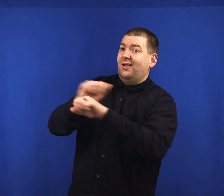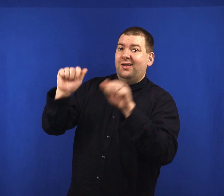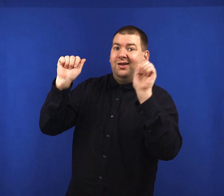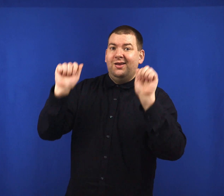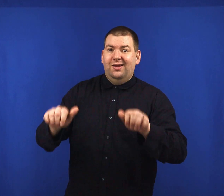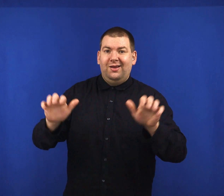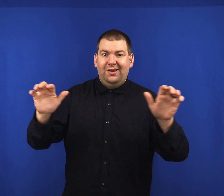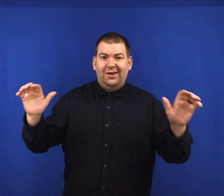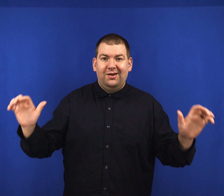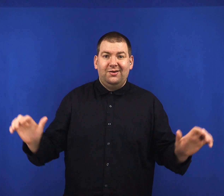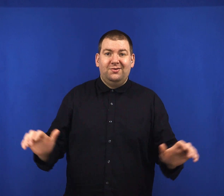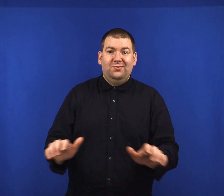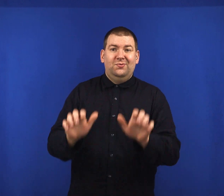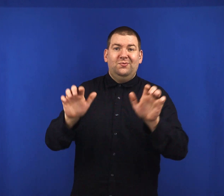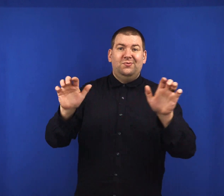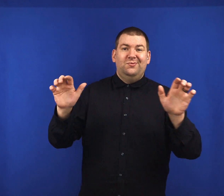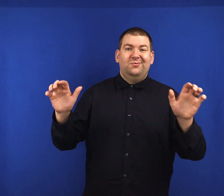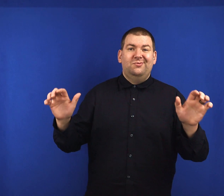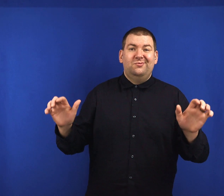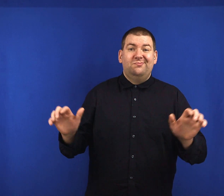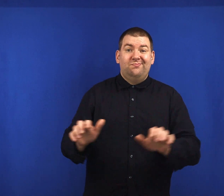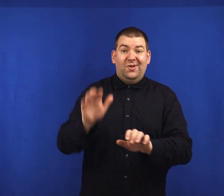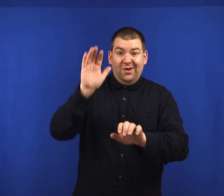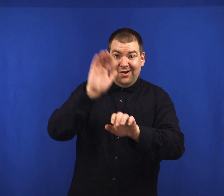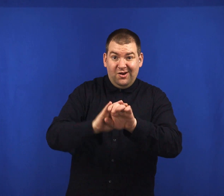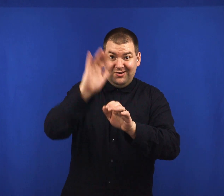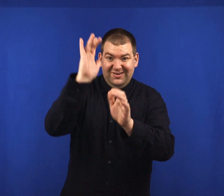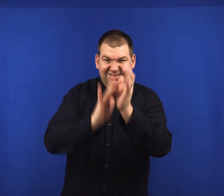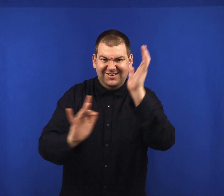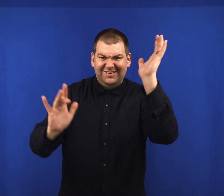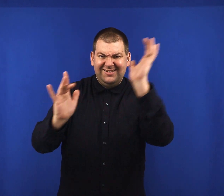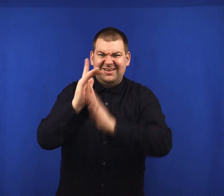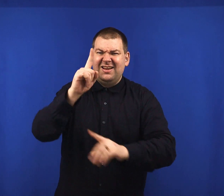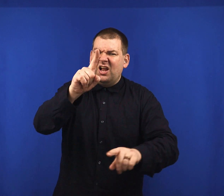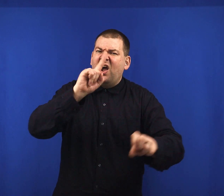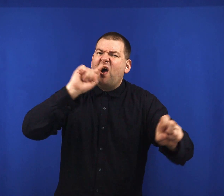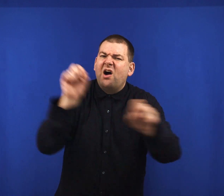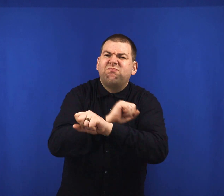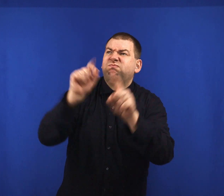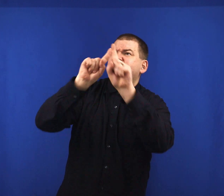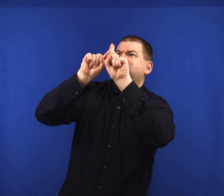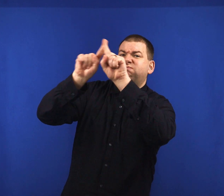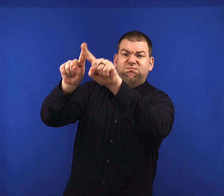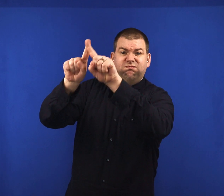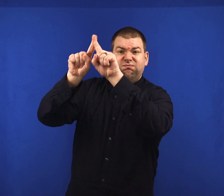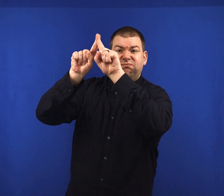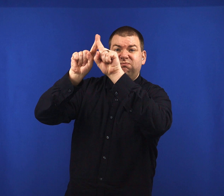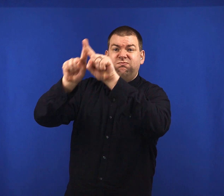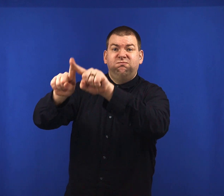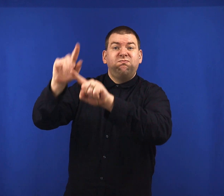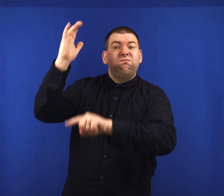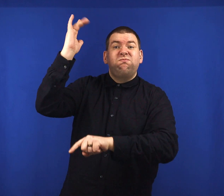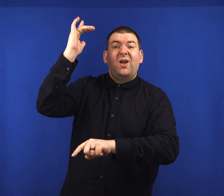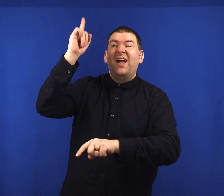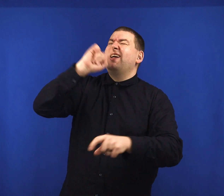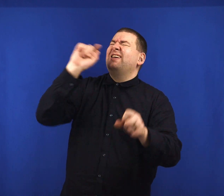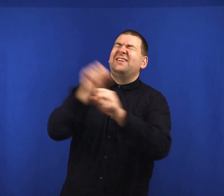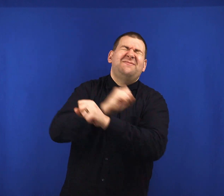He'll do. On Him you can rely. Cause He's